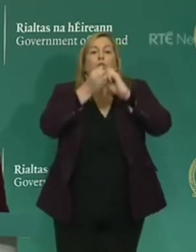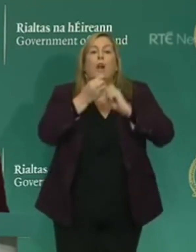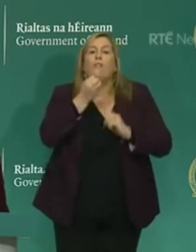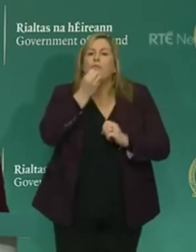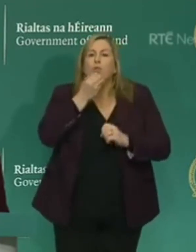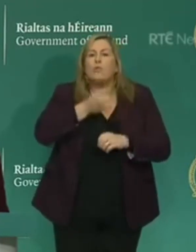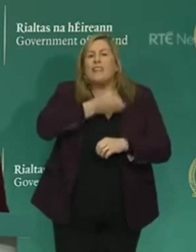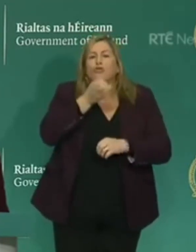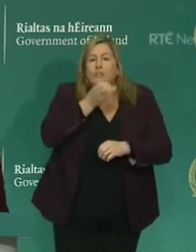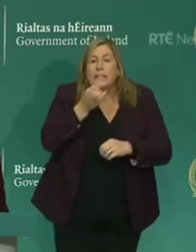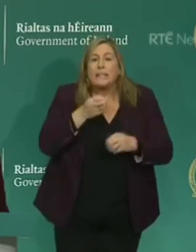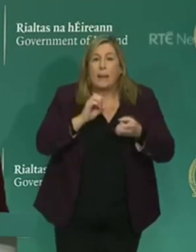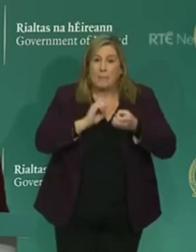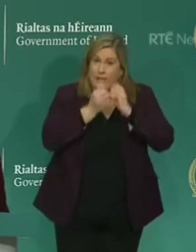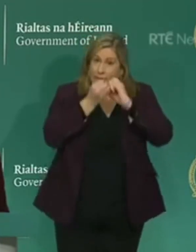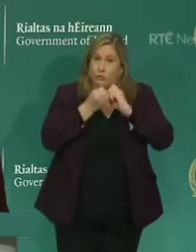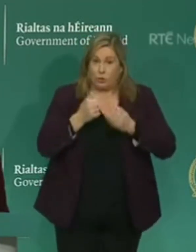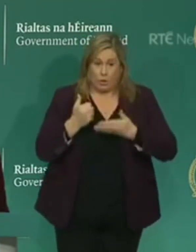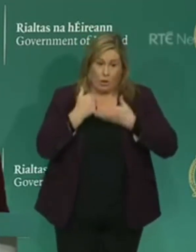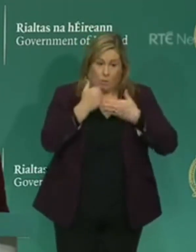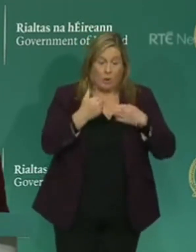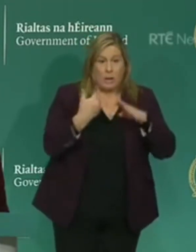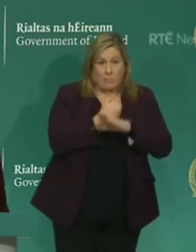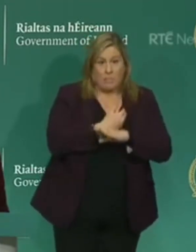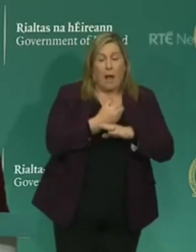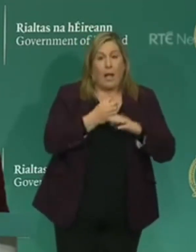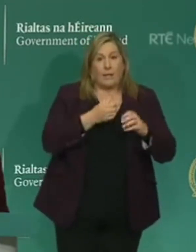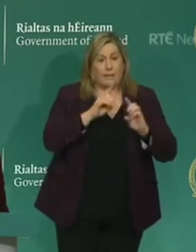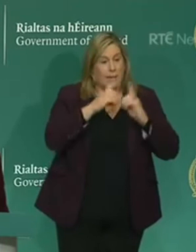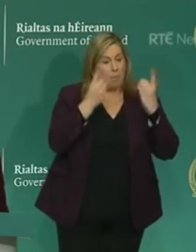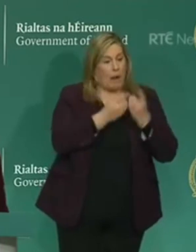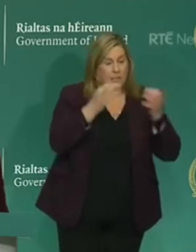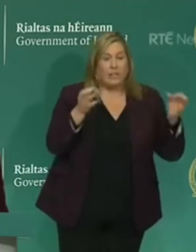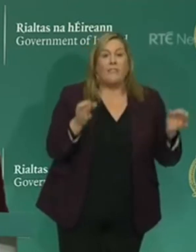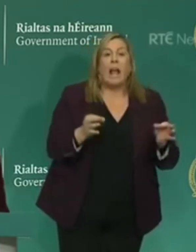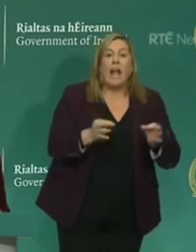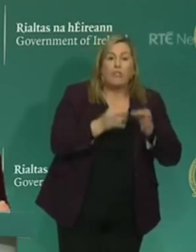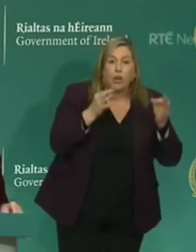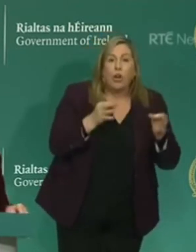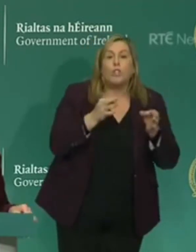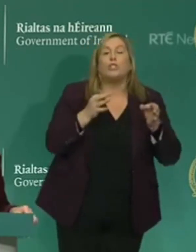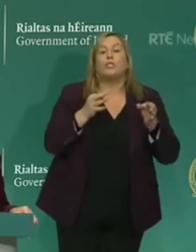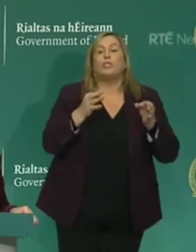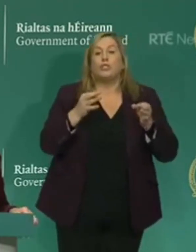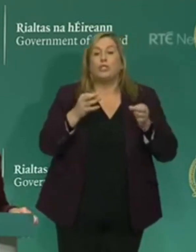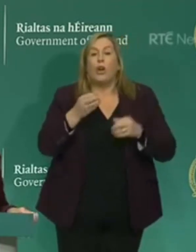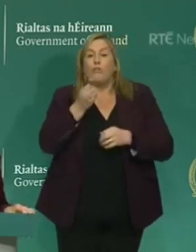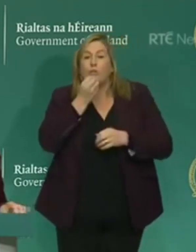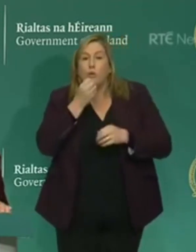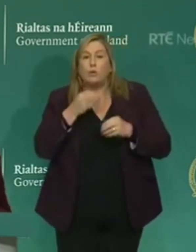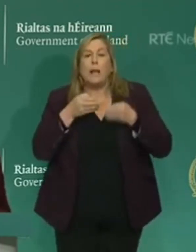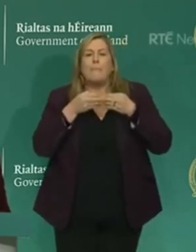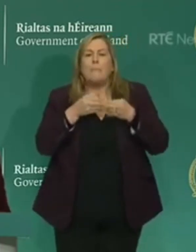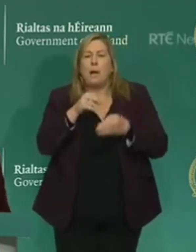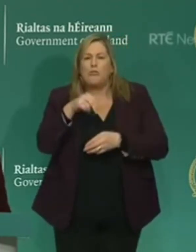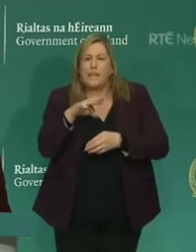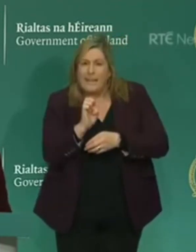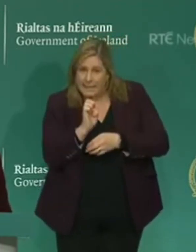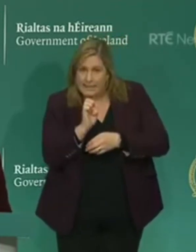alongside the supports offered by the Department of Agriculture, Food and the Marine, and the government supports for business.